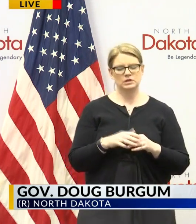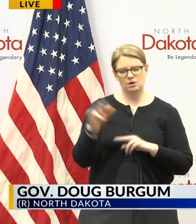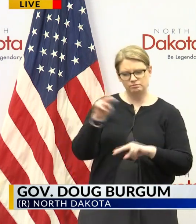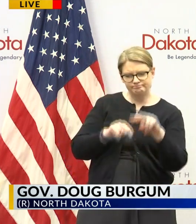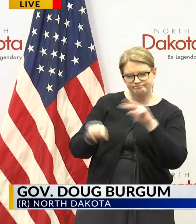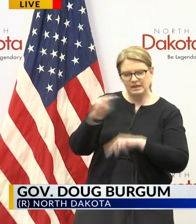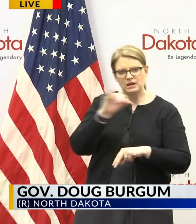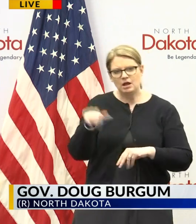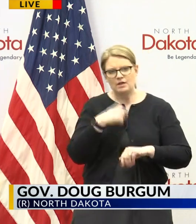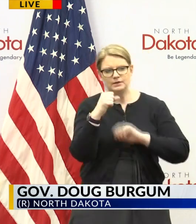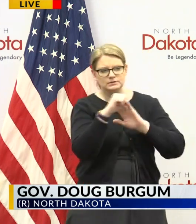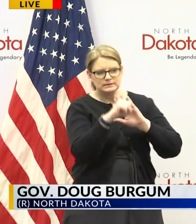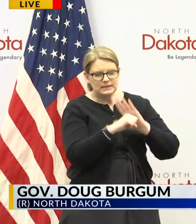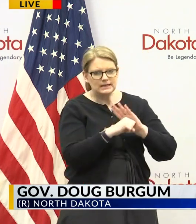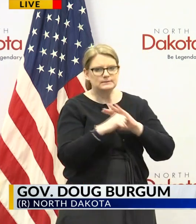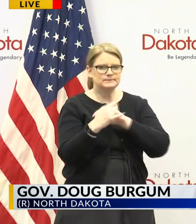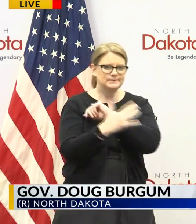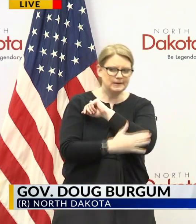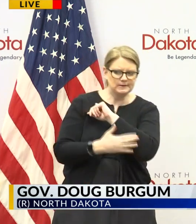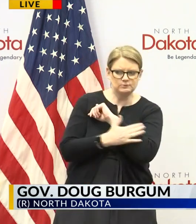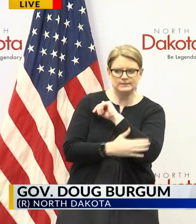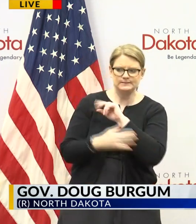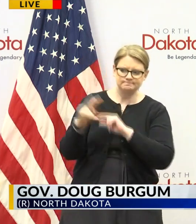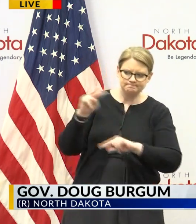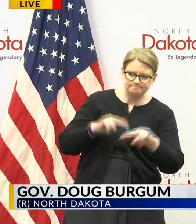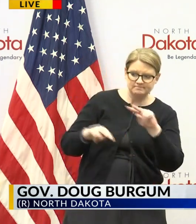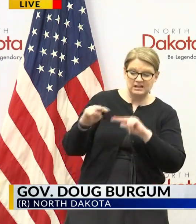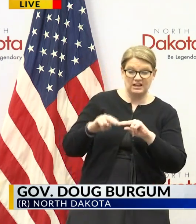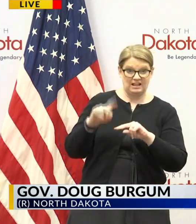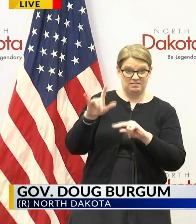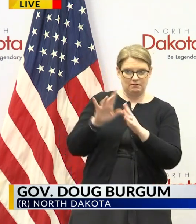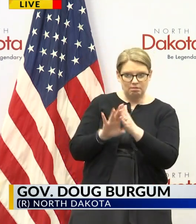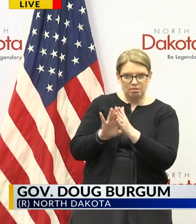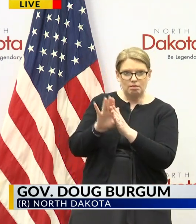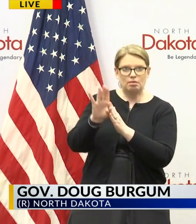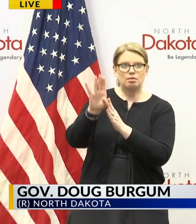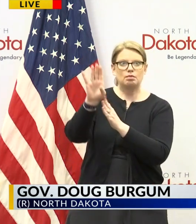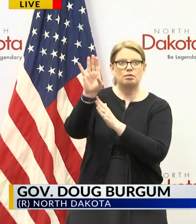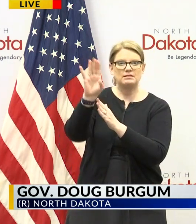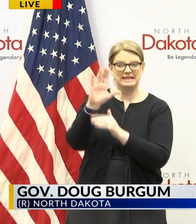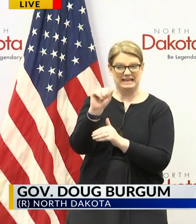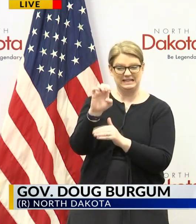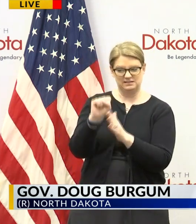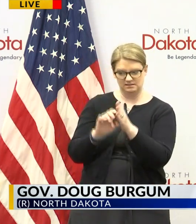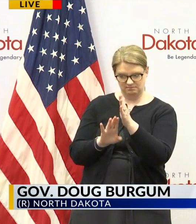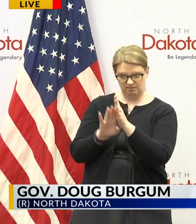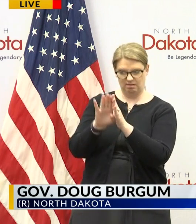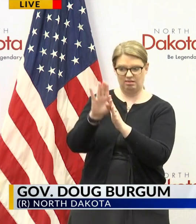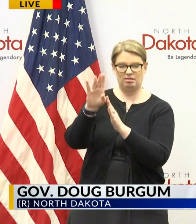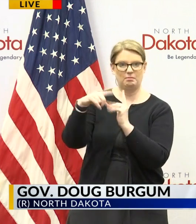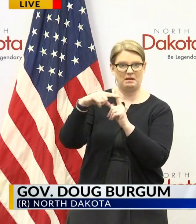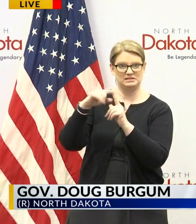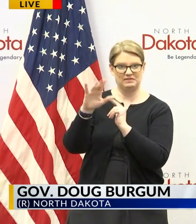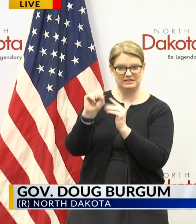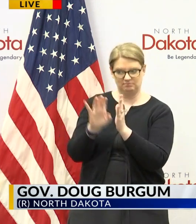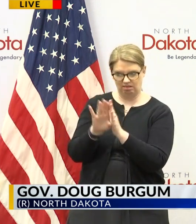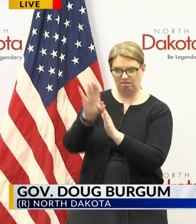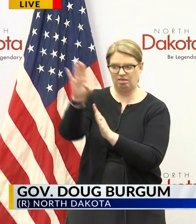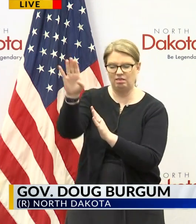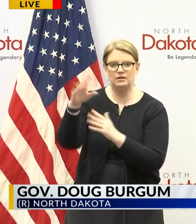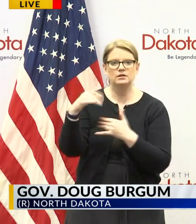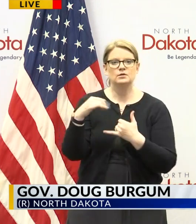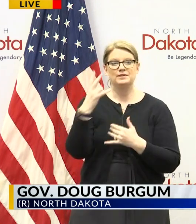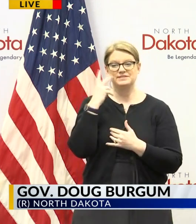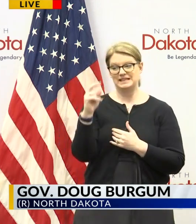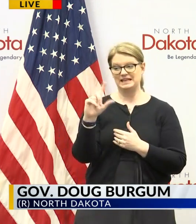other countries who are experiencing a rapid steep increase in cases as we've seen in Italy now we're seeing this